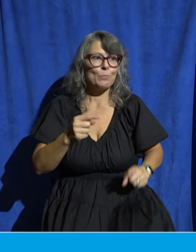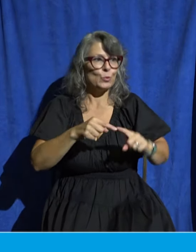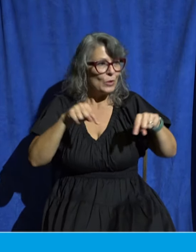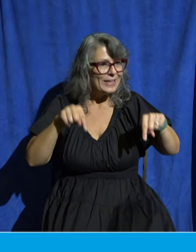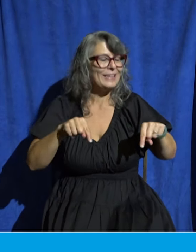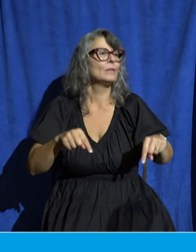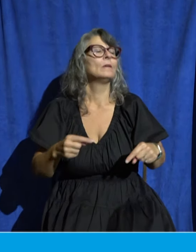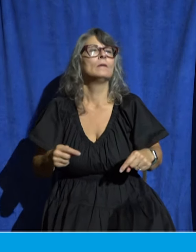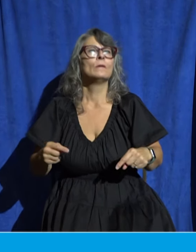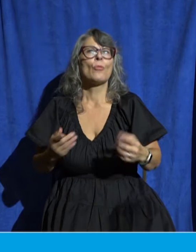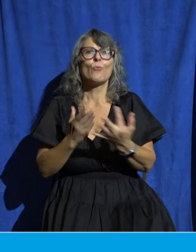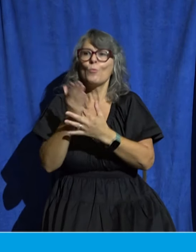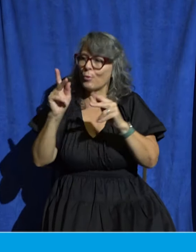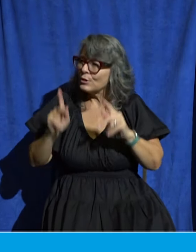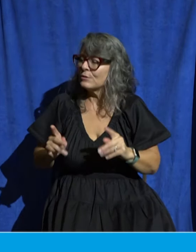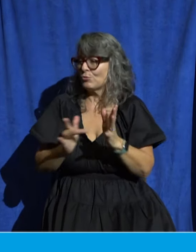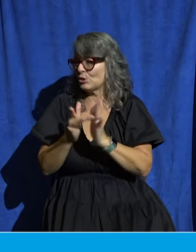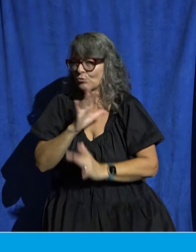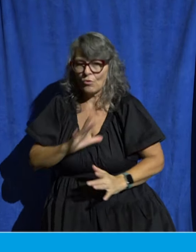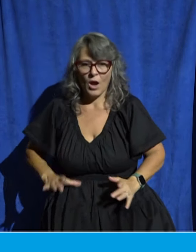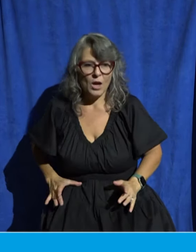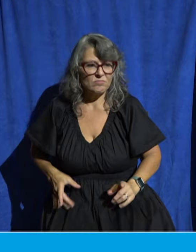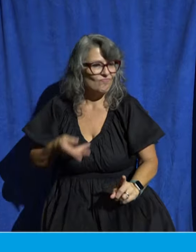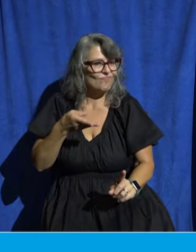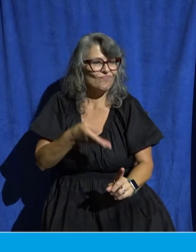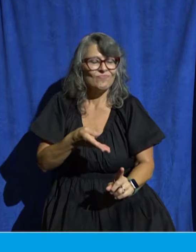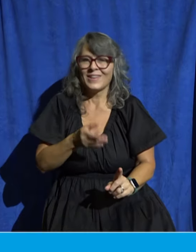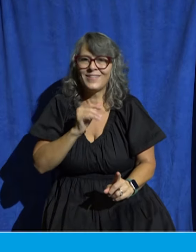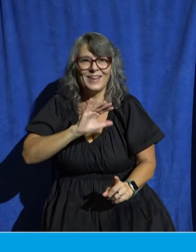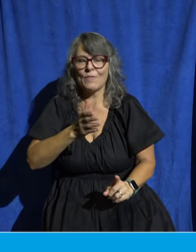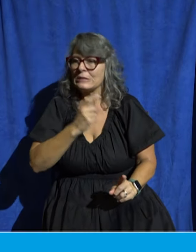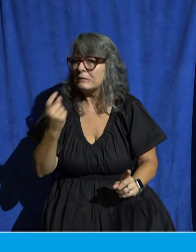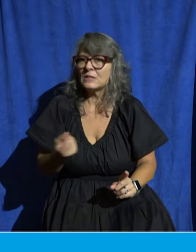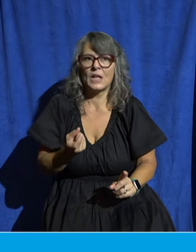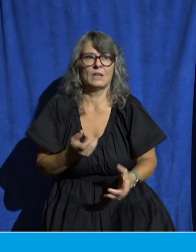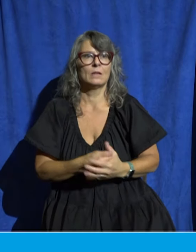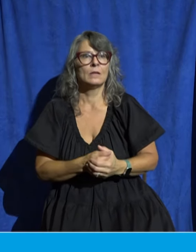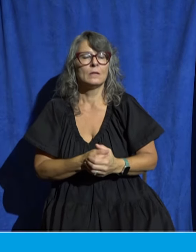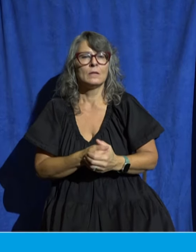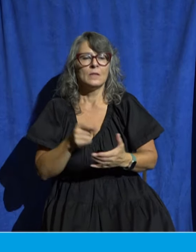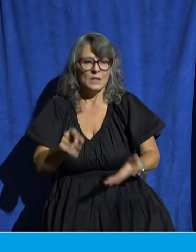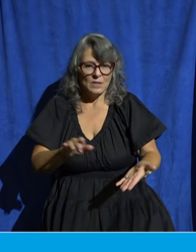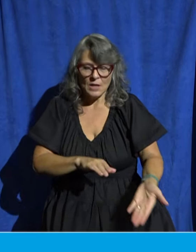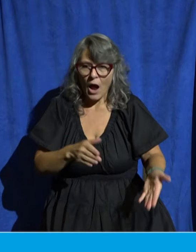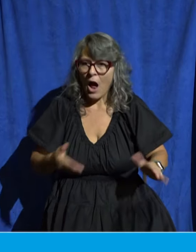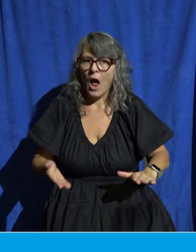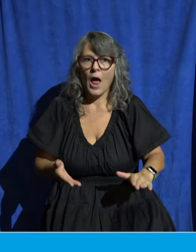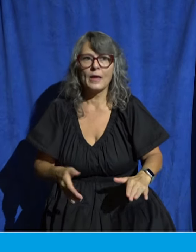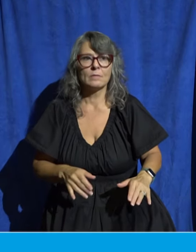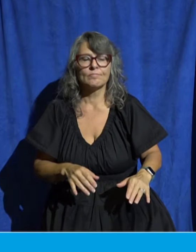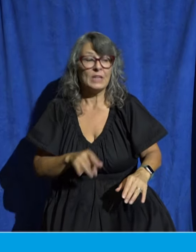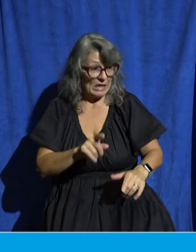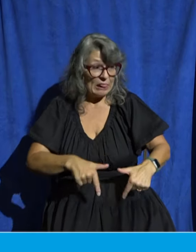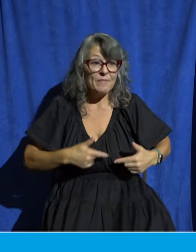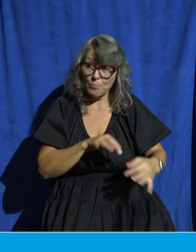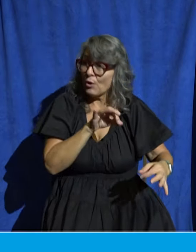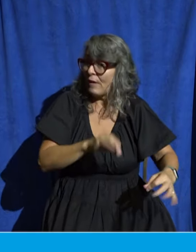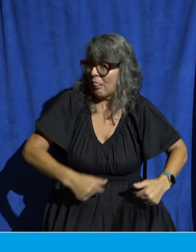And while he had no sin to die for, he lived a perfect life, he willingly died on the cross in our place taking